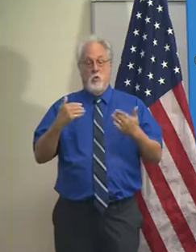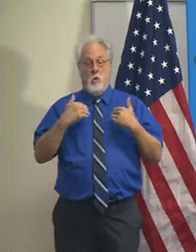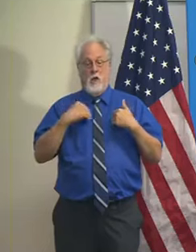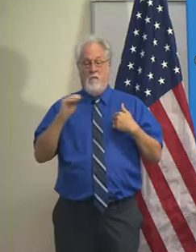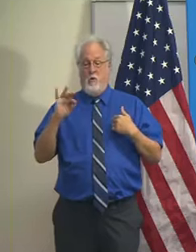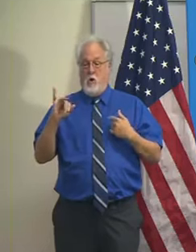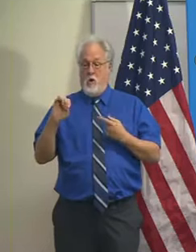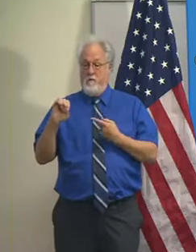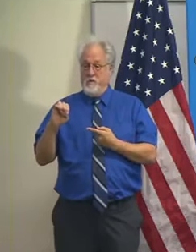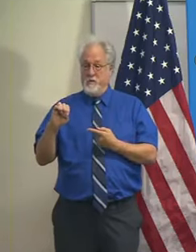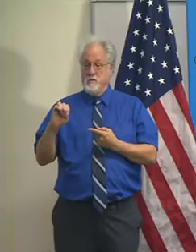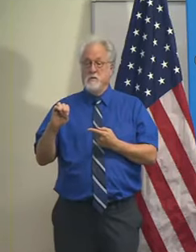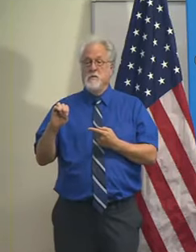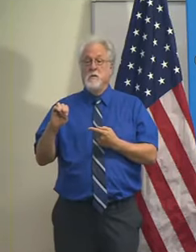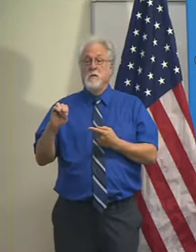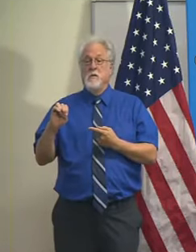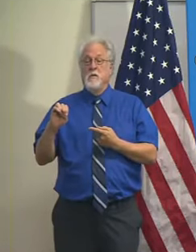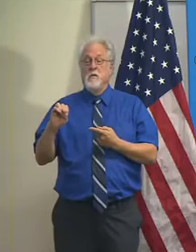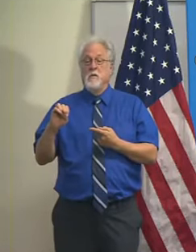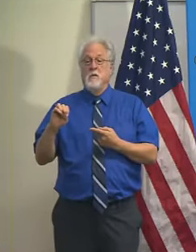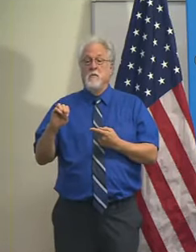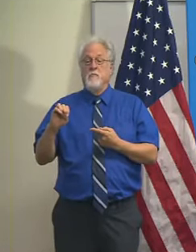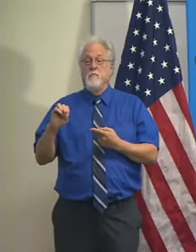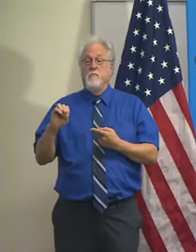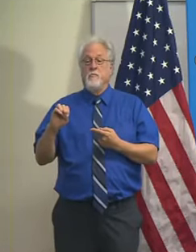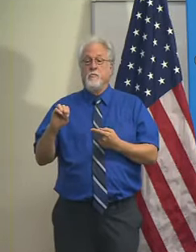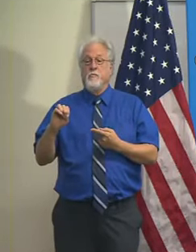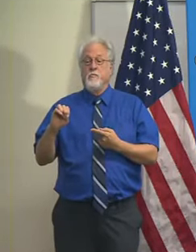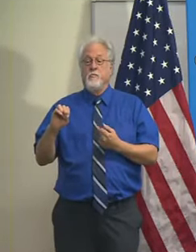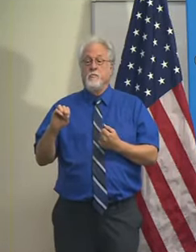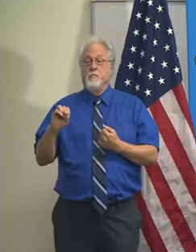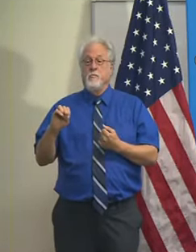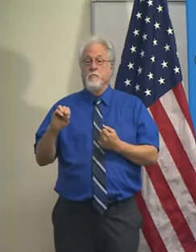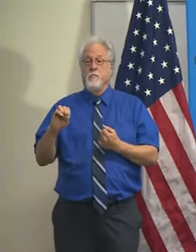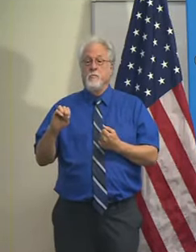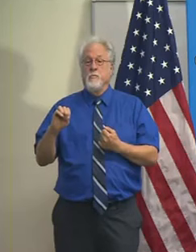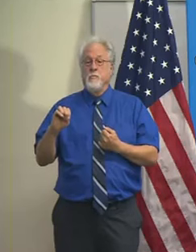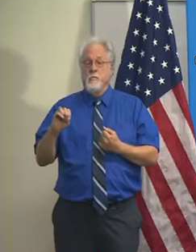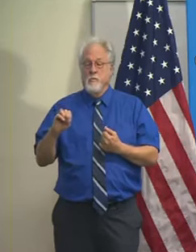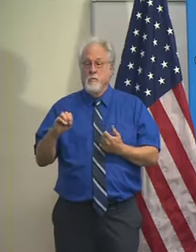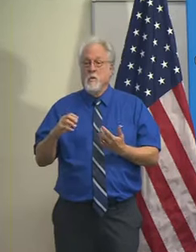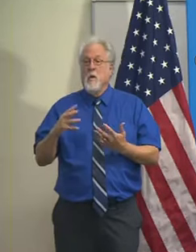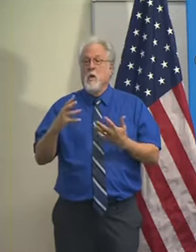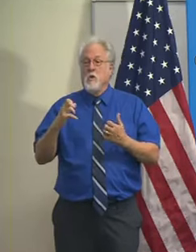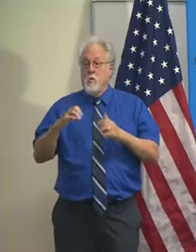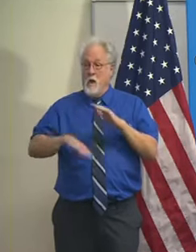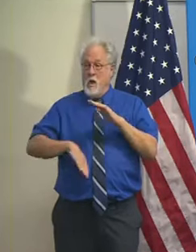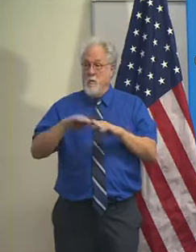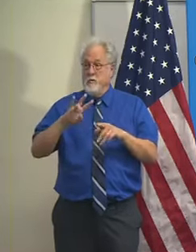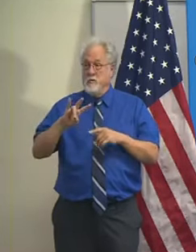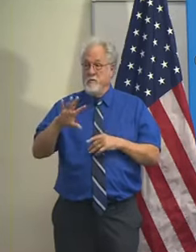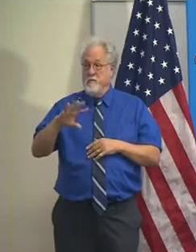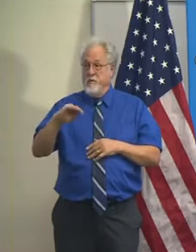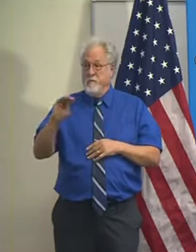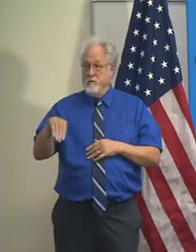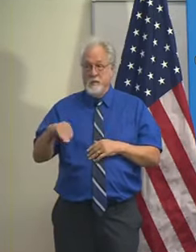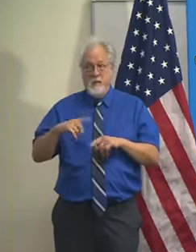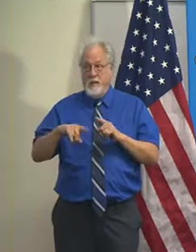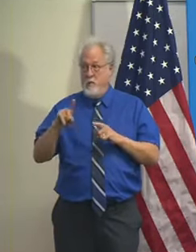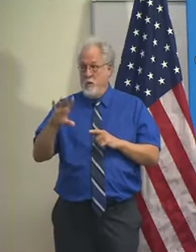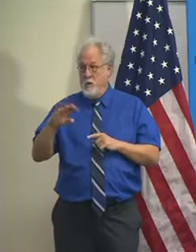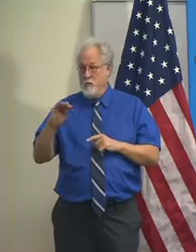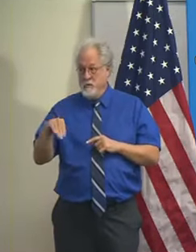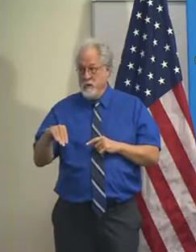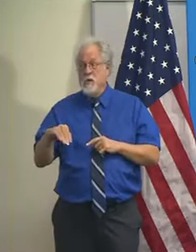offices, uh, for example, where, uh, if you wanted to get to 75%, you can't be at a hundred percent.